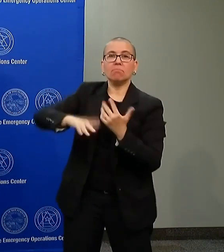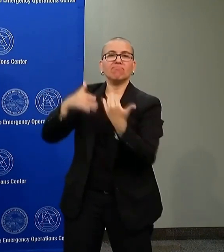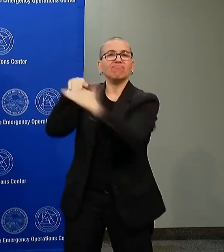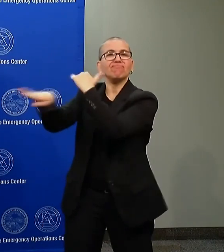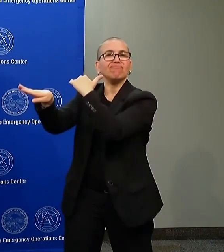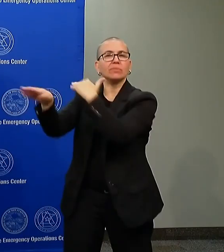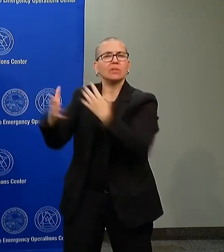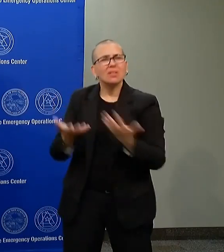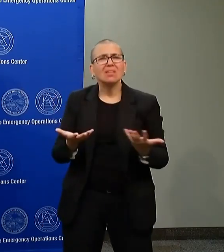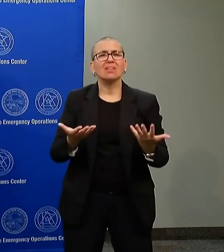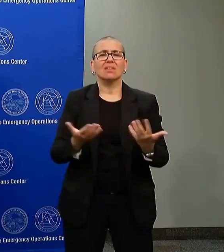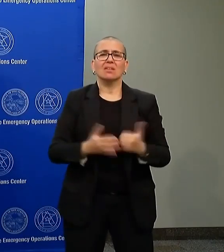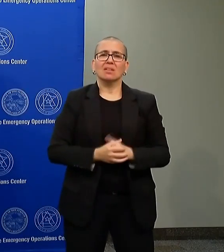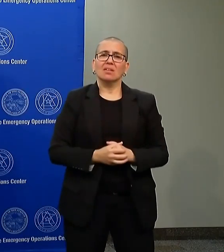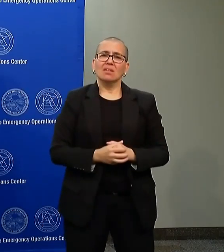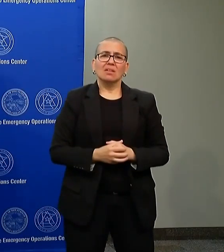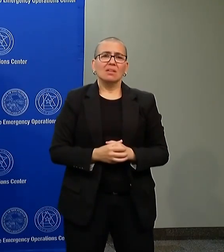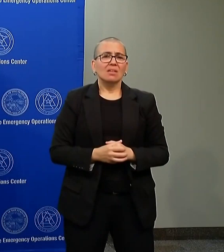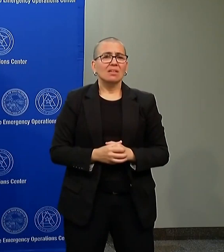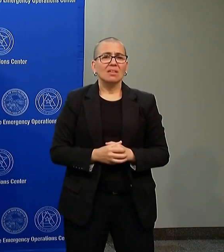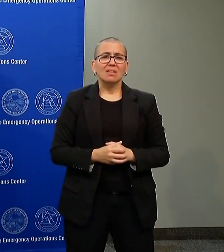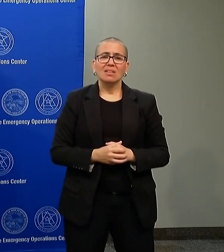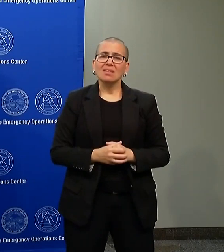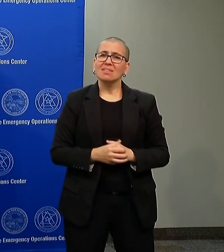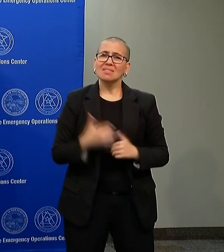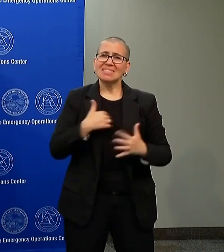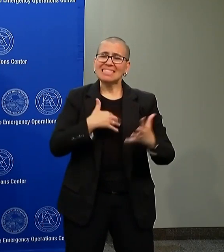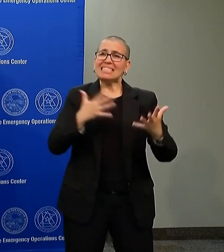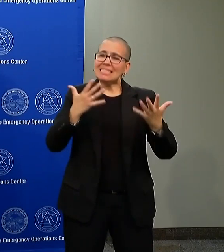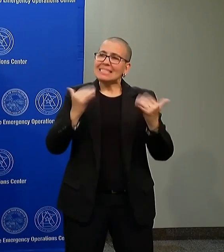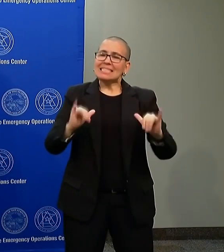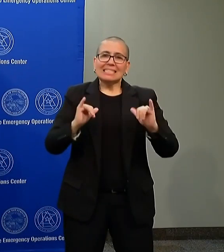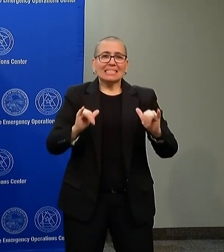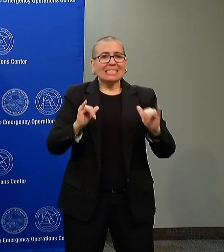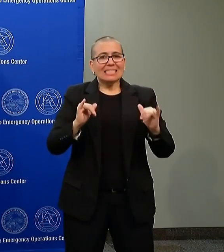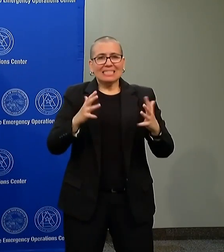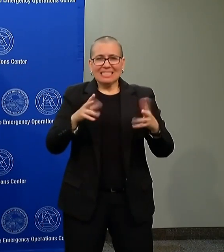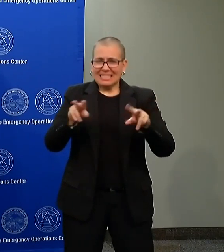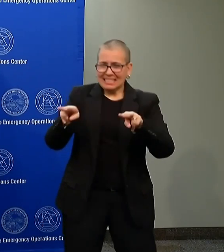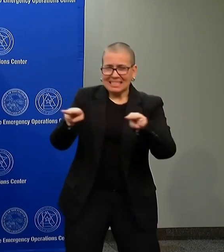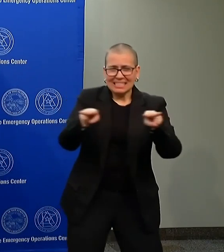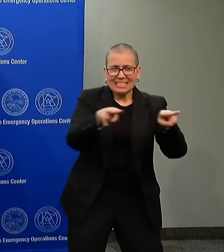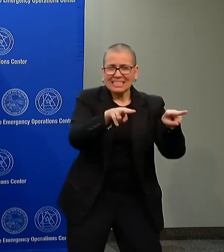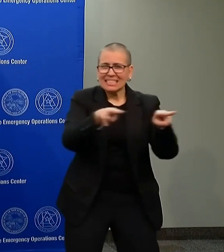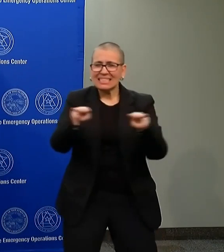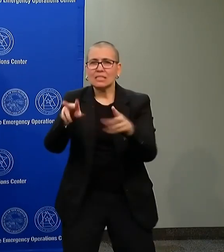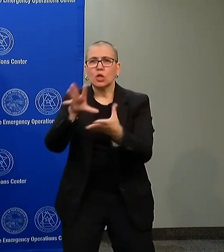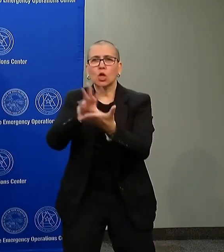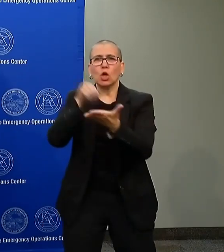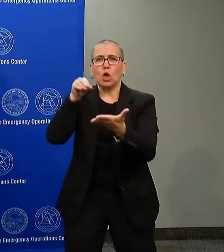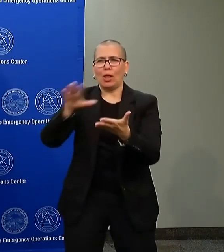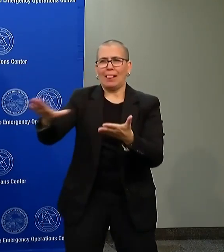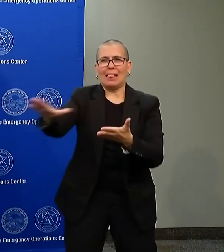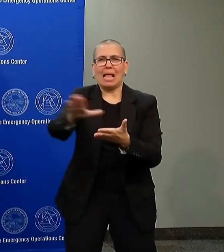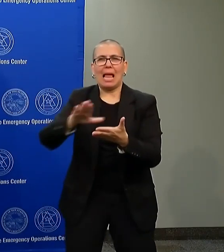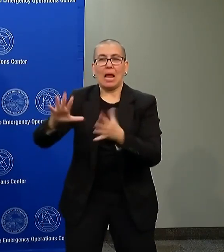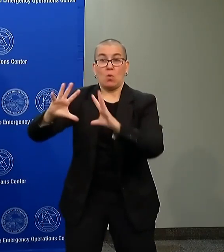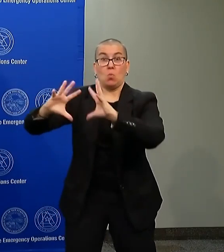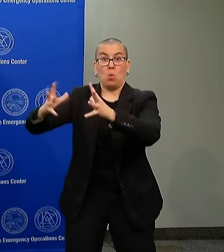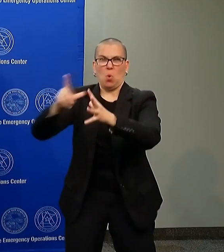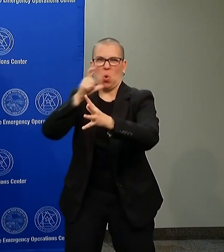We are adapting to their tactics. We have made more arrests virtually every day